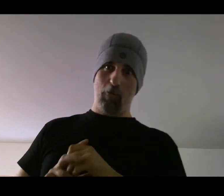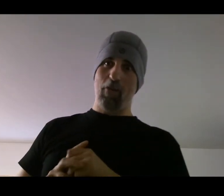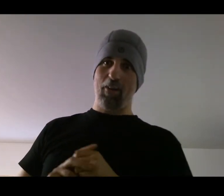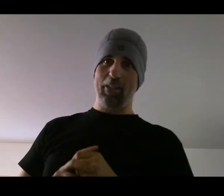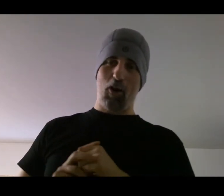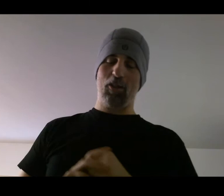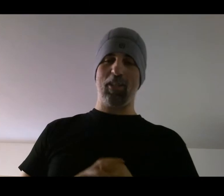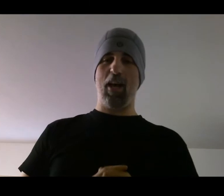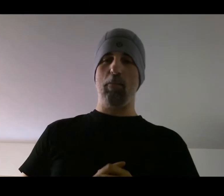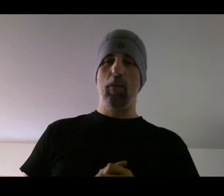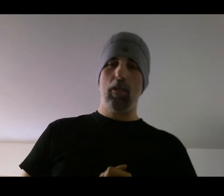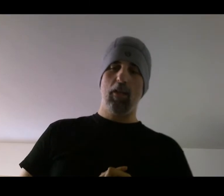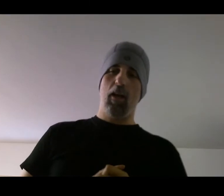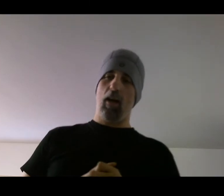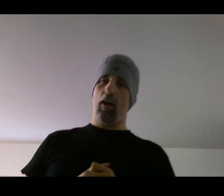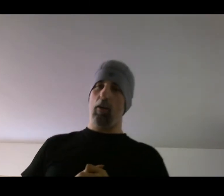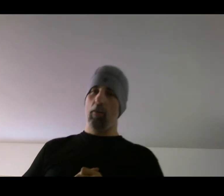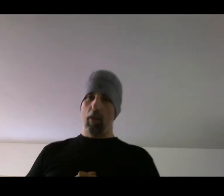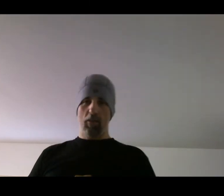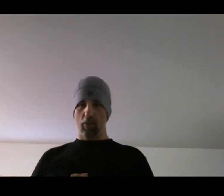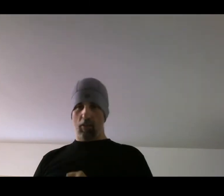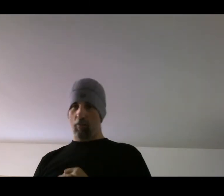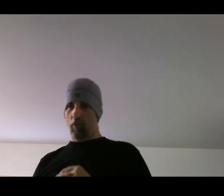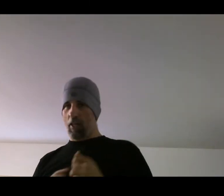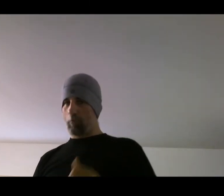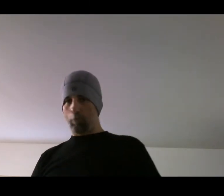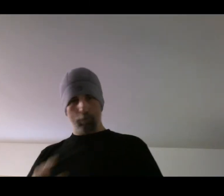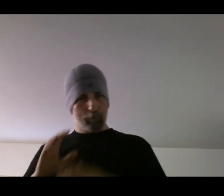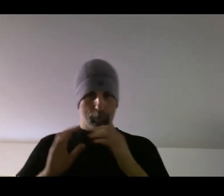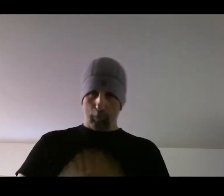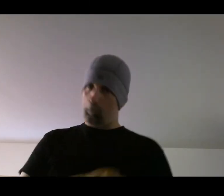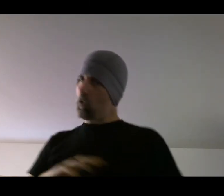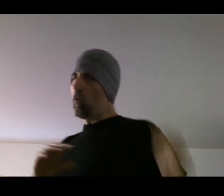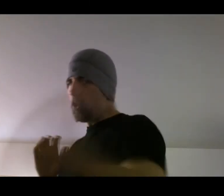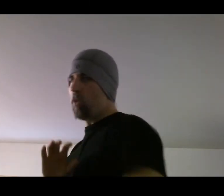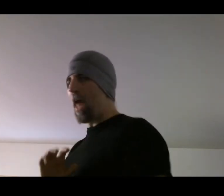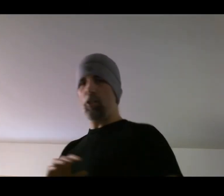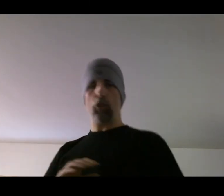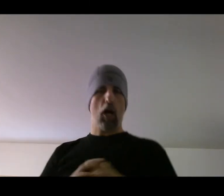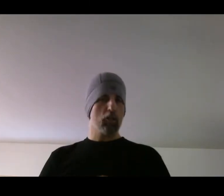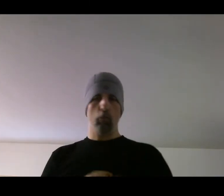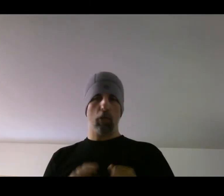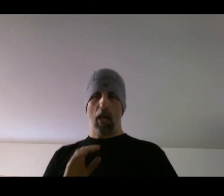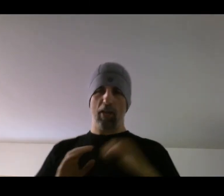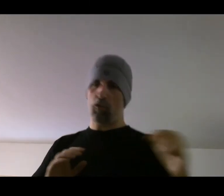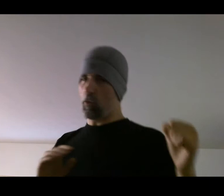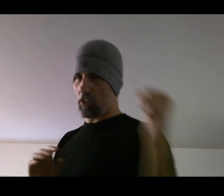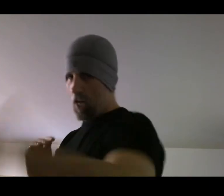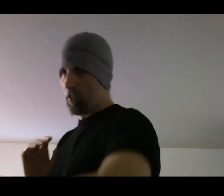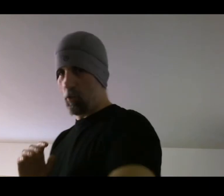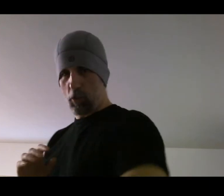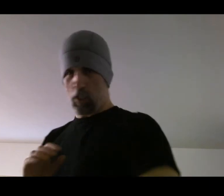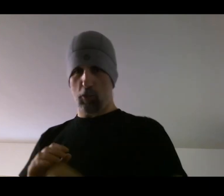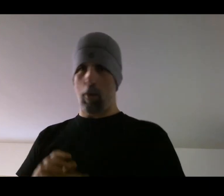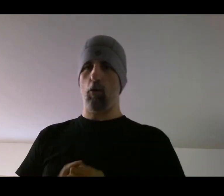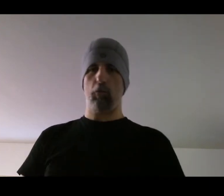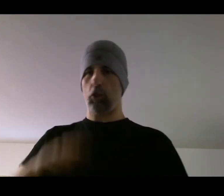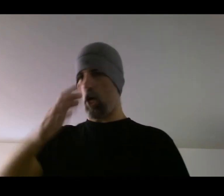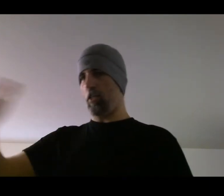a very long time. Stuff like when you land a shot and you put a guy into a stun and it was such a powerful shot it